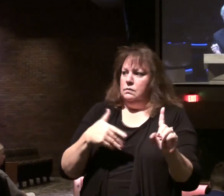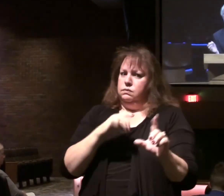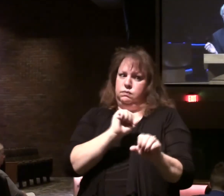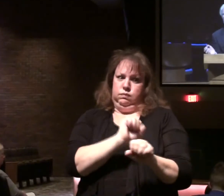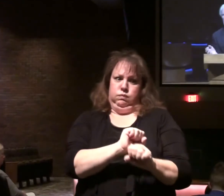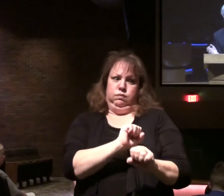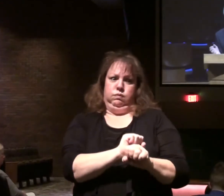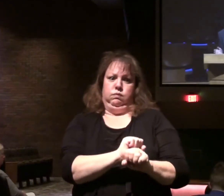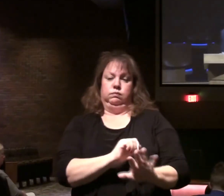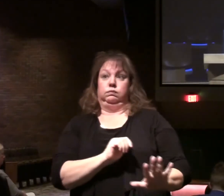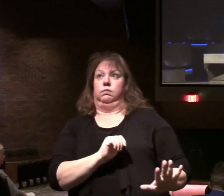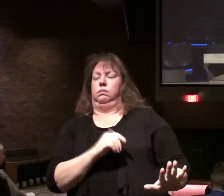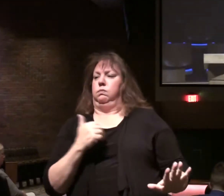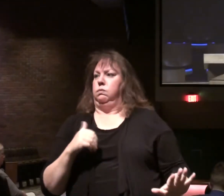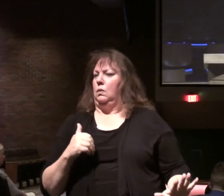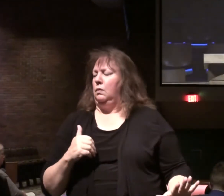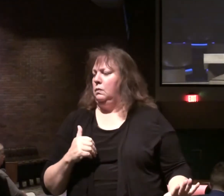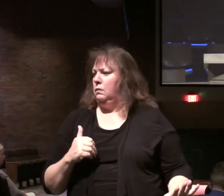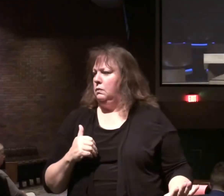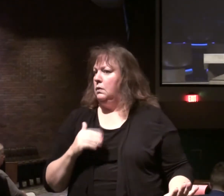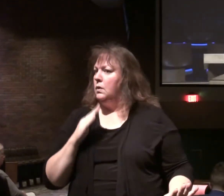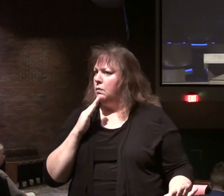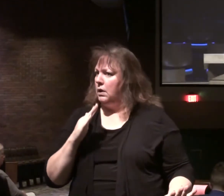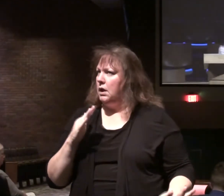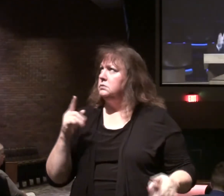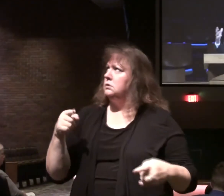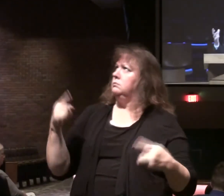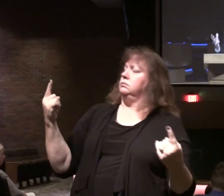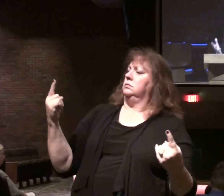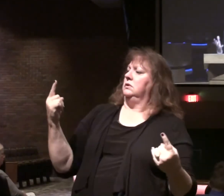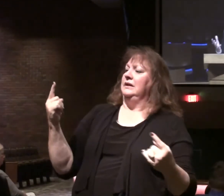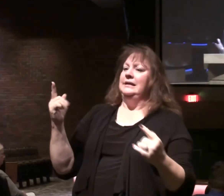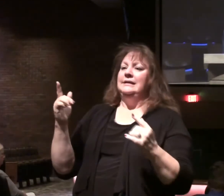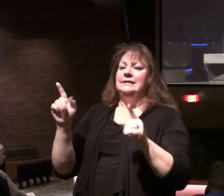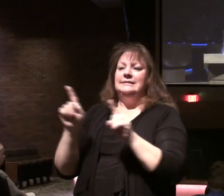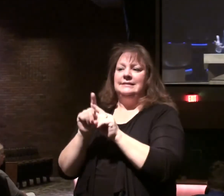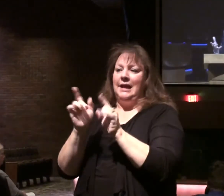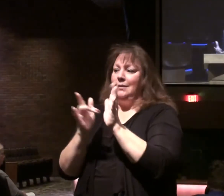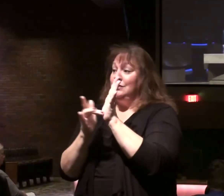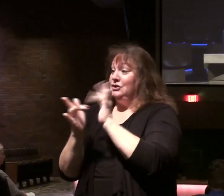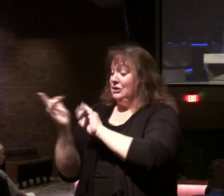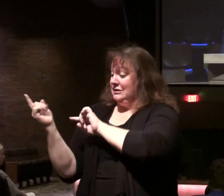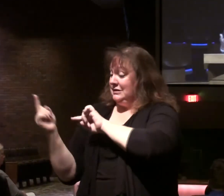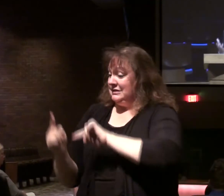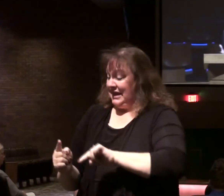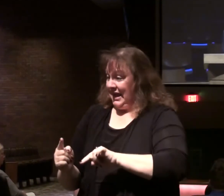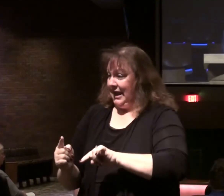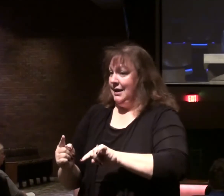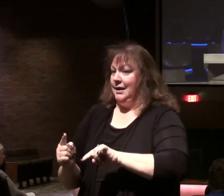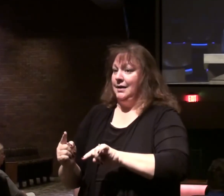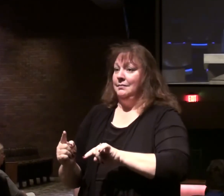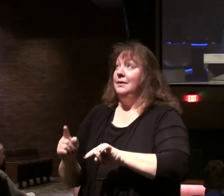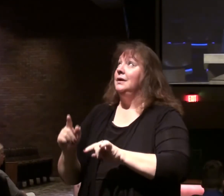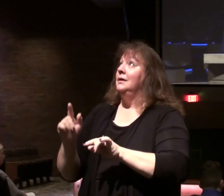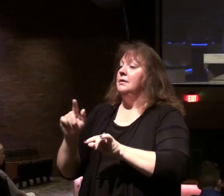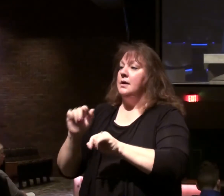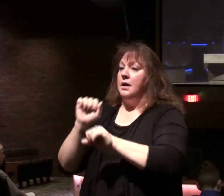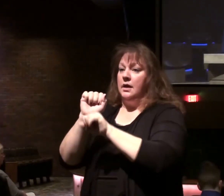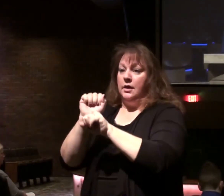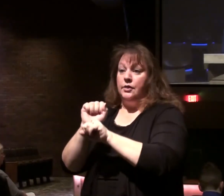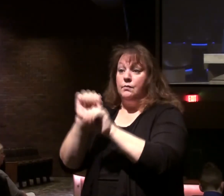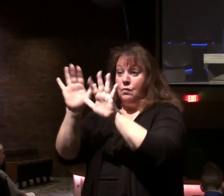miracles as well. It's a little similar when Christ came the first time. There was an outbreak of the miraculous,